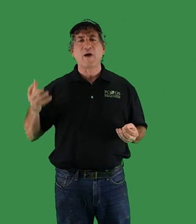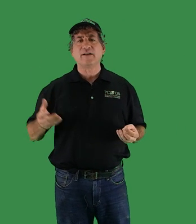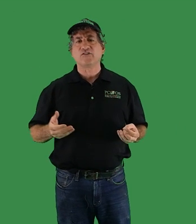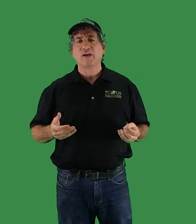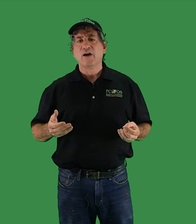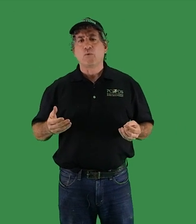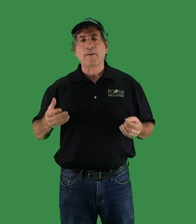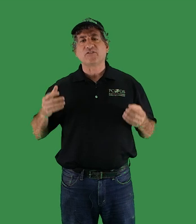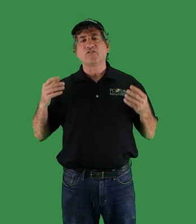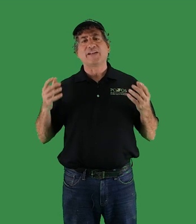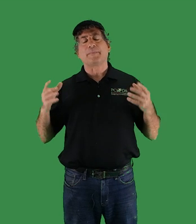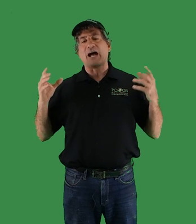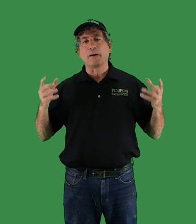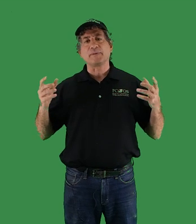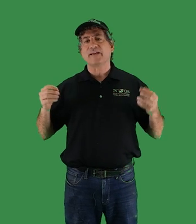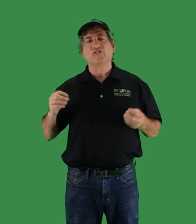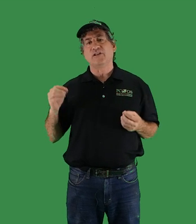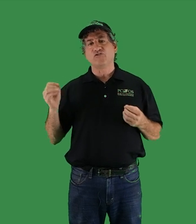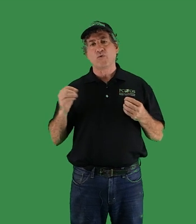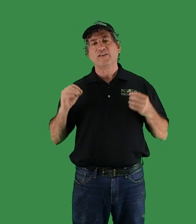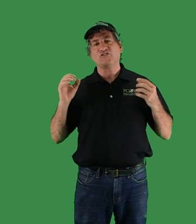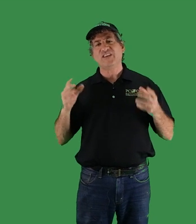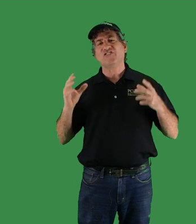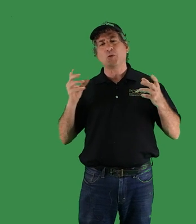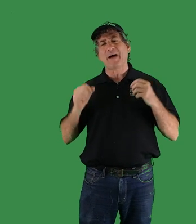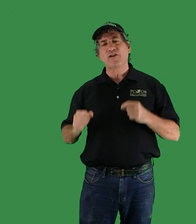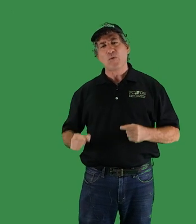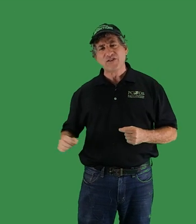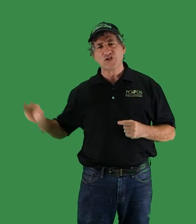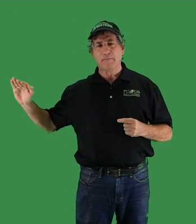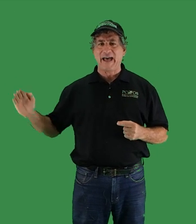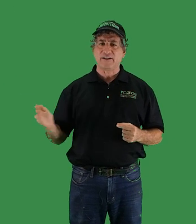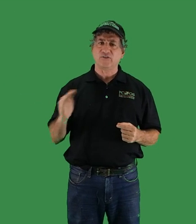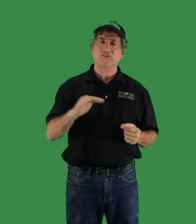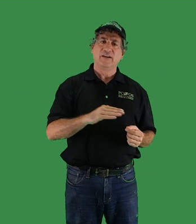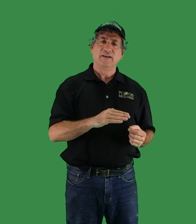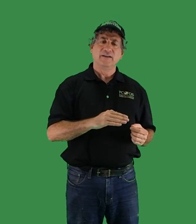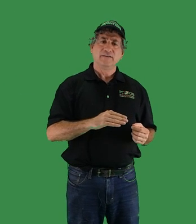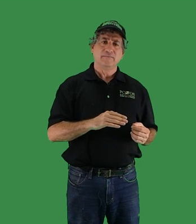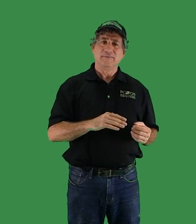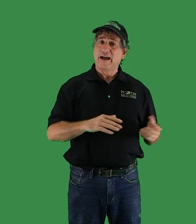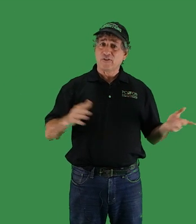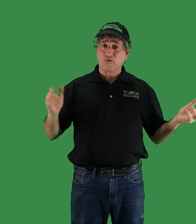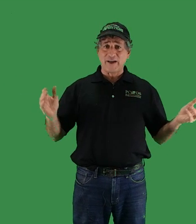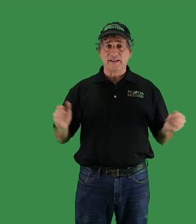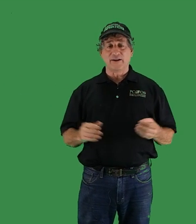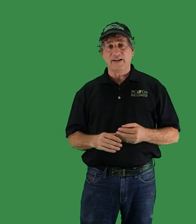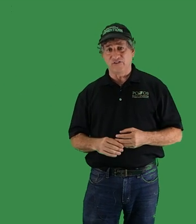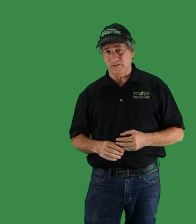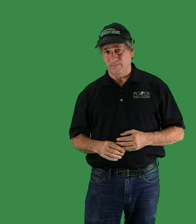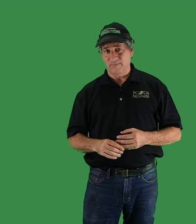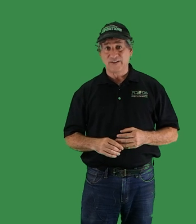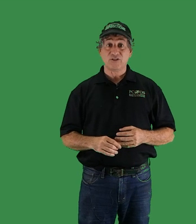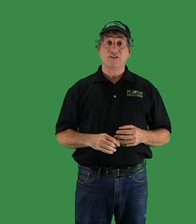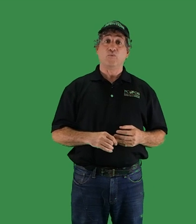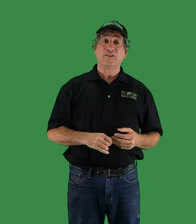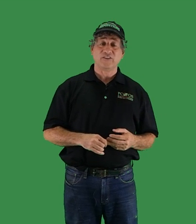whales were able to develop complex and enduring seasonal migration patterns. And now those regularities are not just at risk,